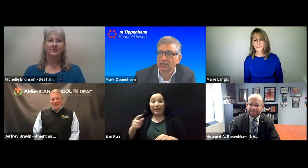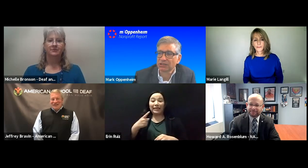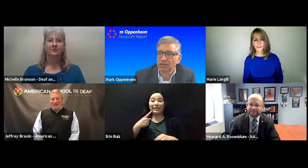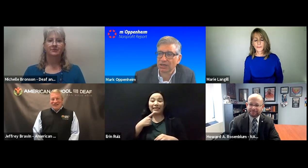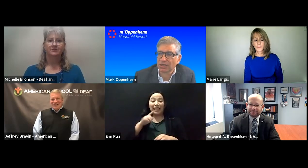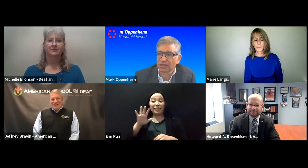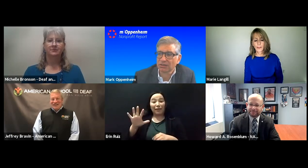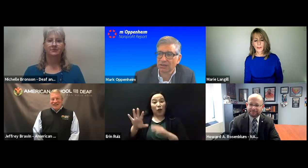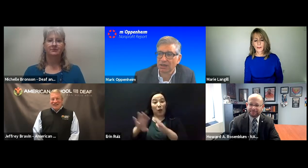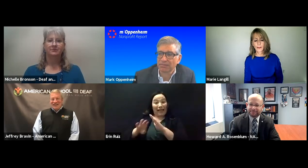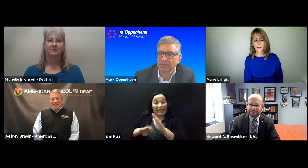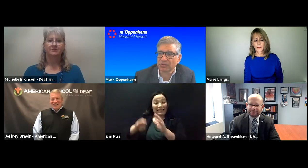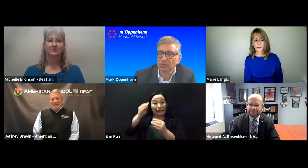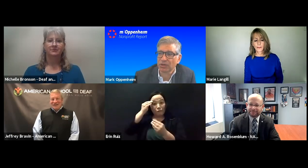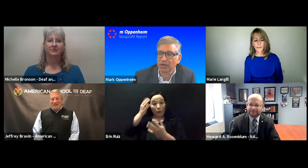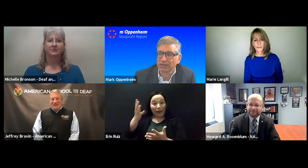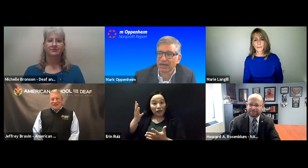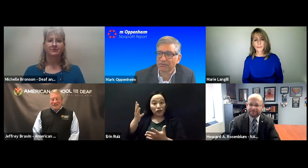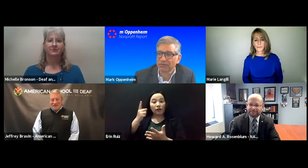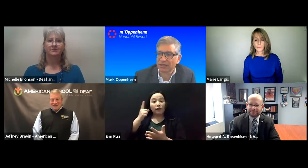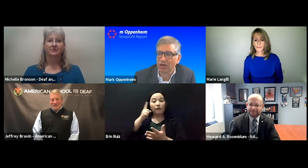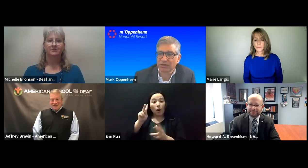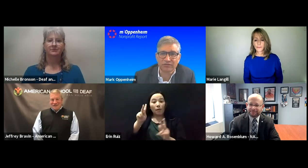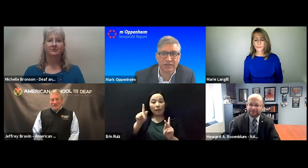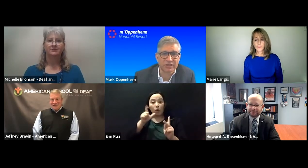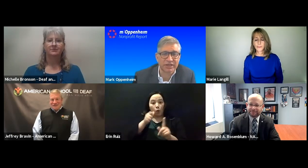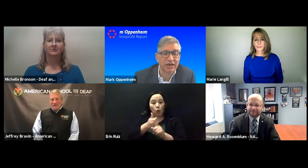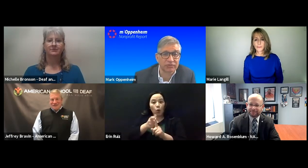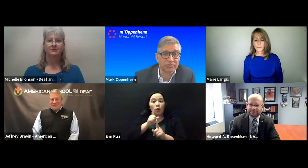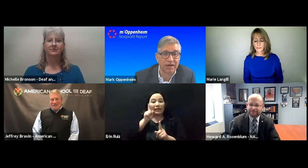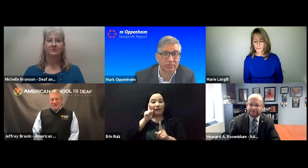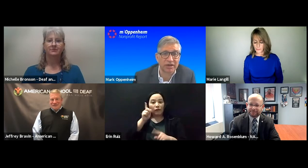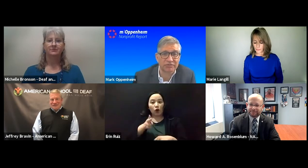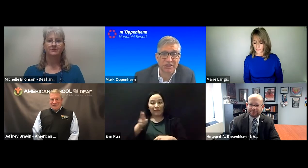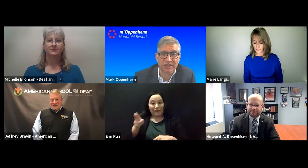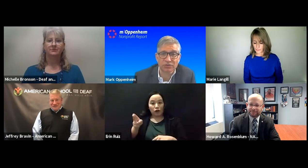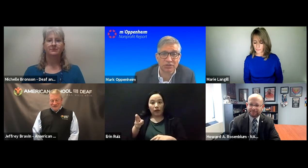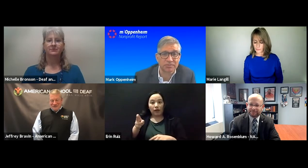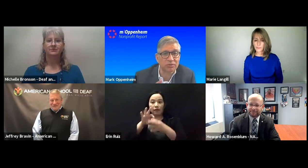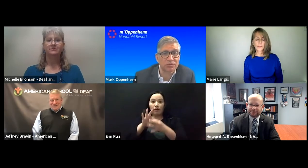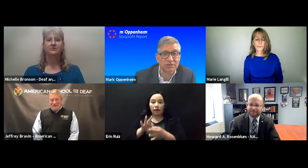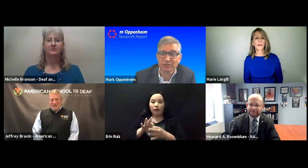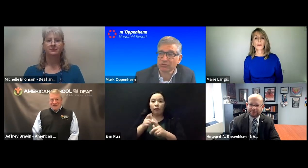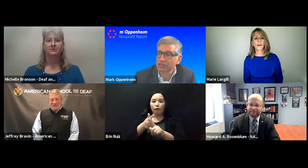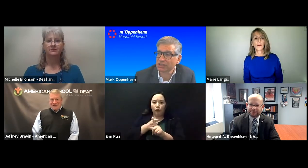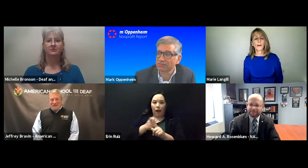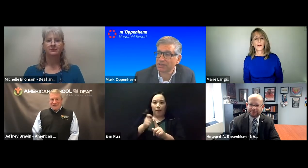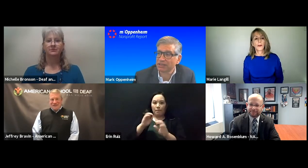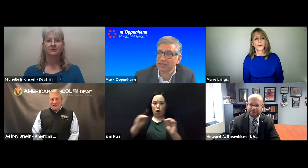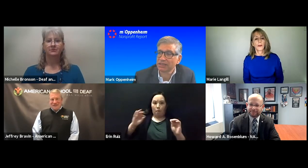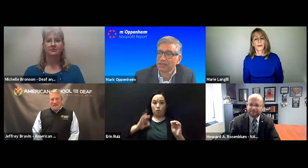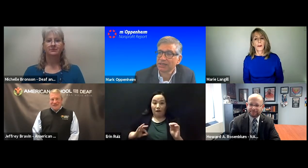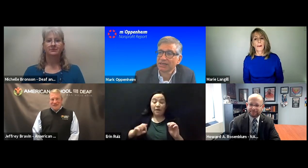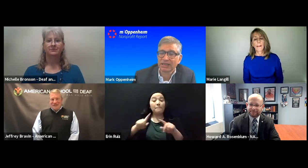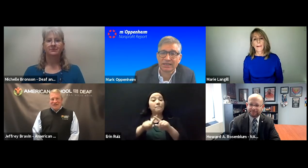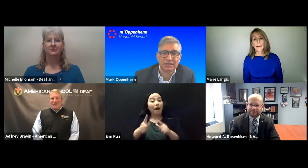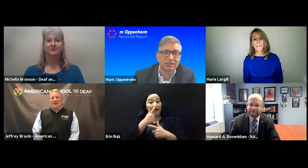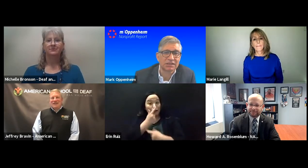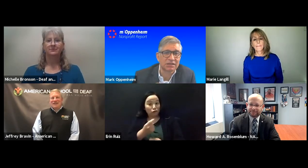information on people who are deaf hearing come from non-profits like yours. But what was interesting to me